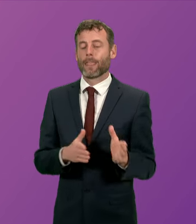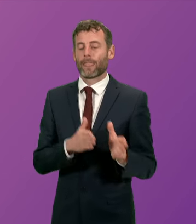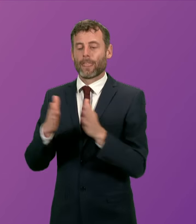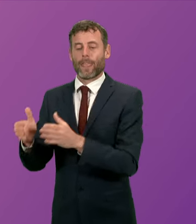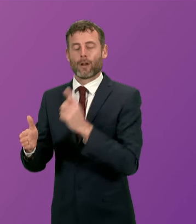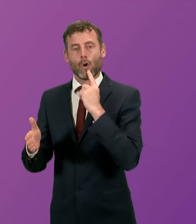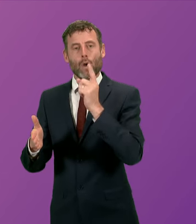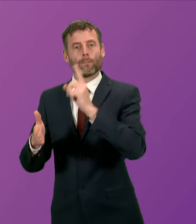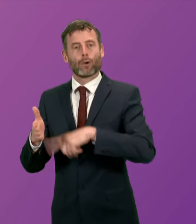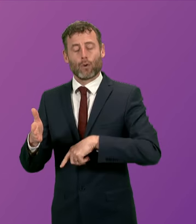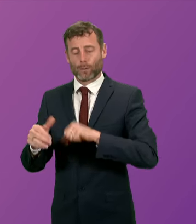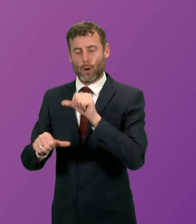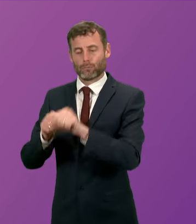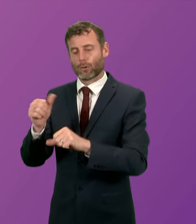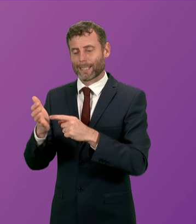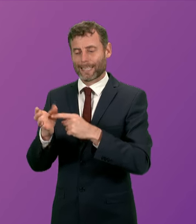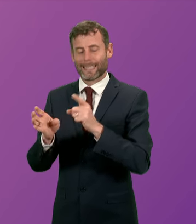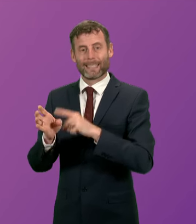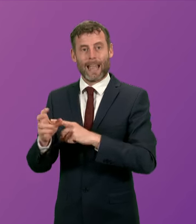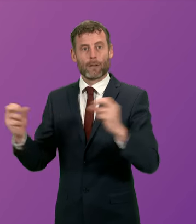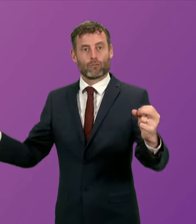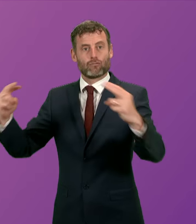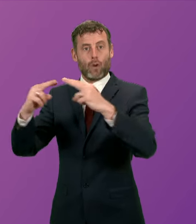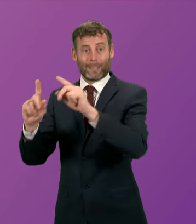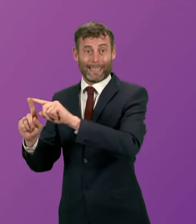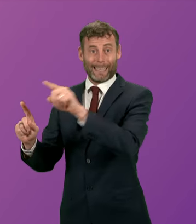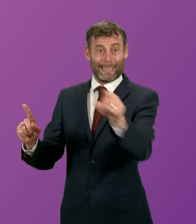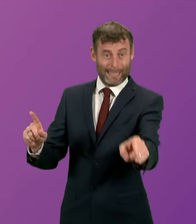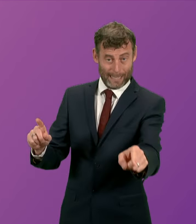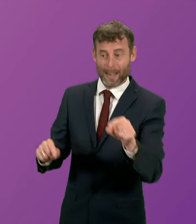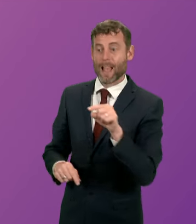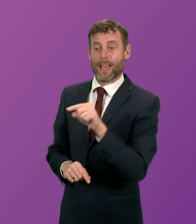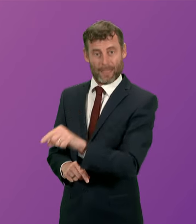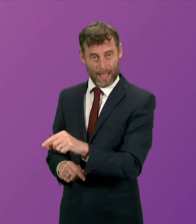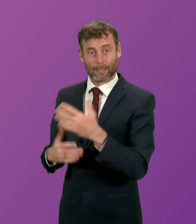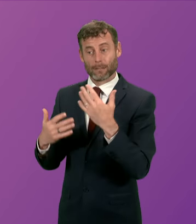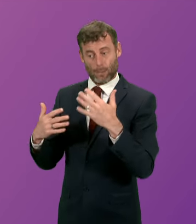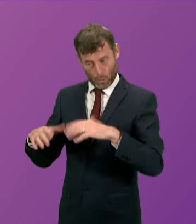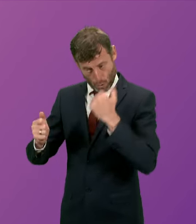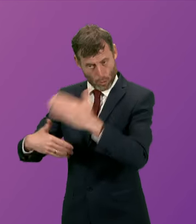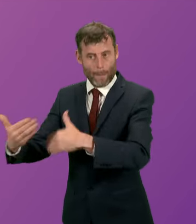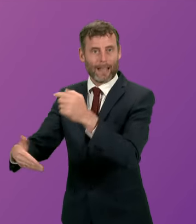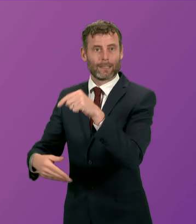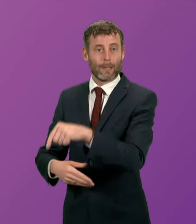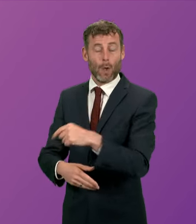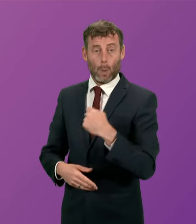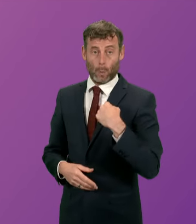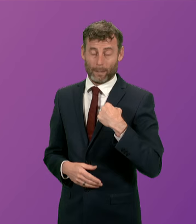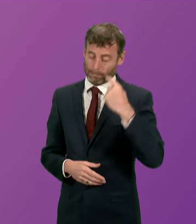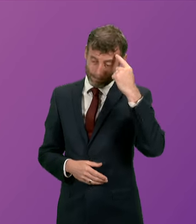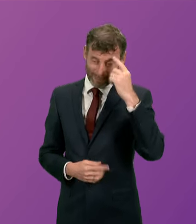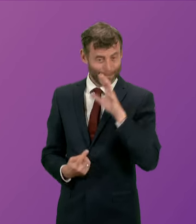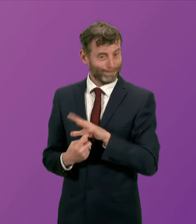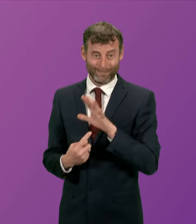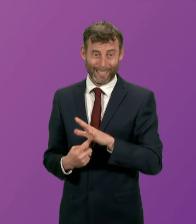on Tay crossing to Ballonlewijk which is a substantial stretch of the road has been commenced and we have done that deliberately to